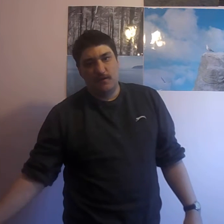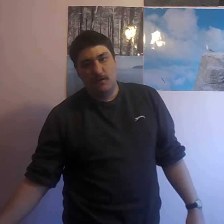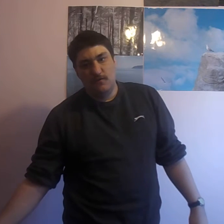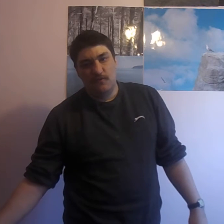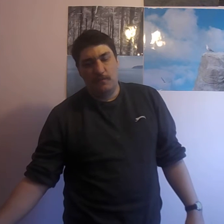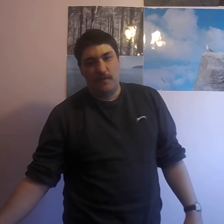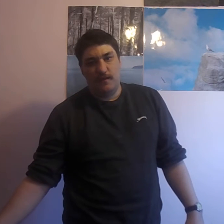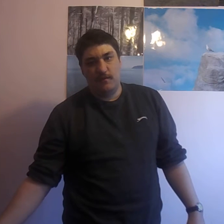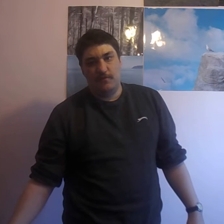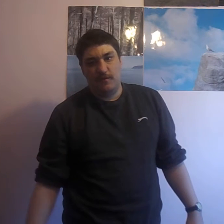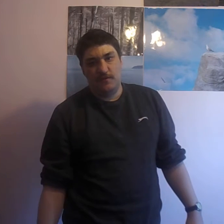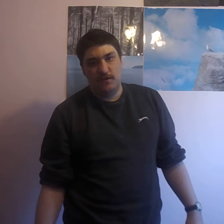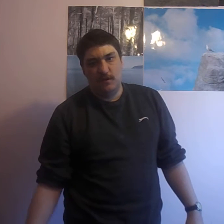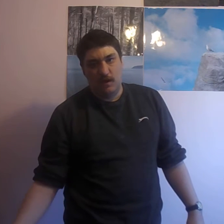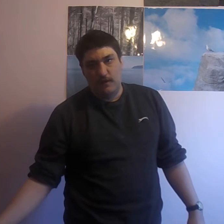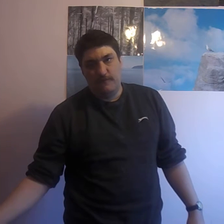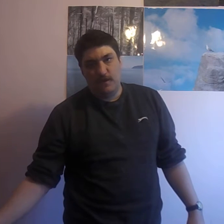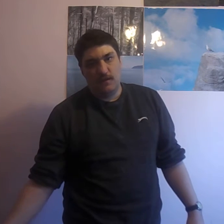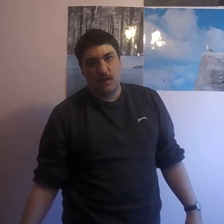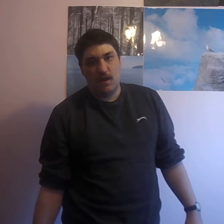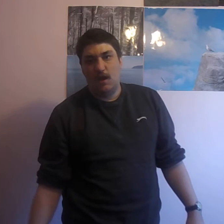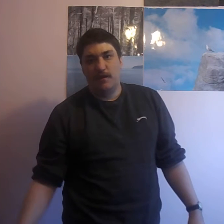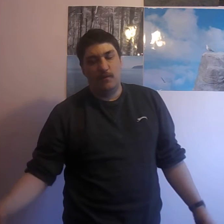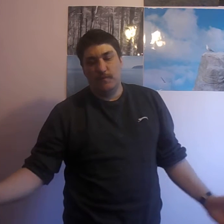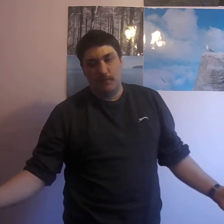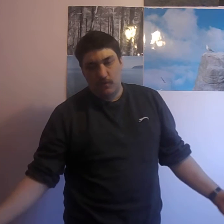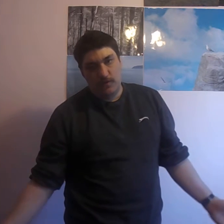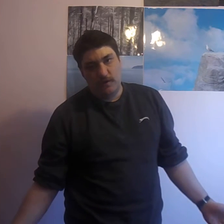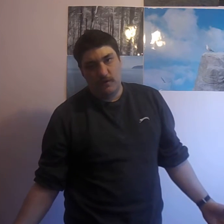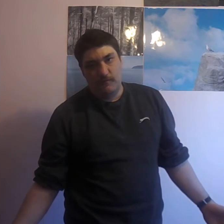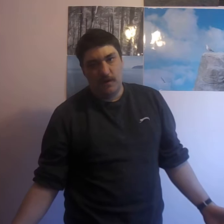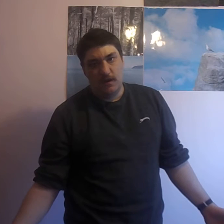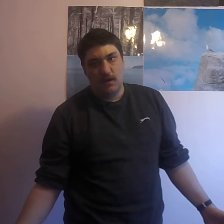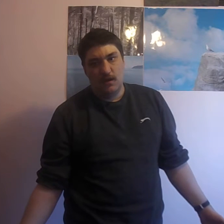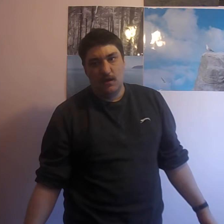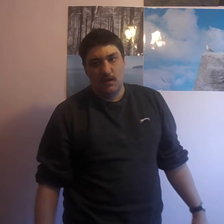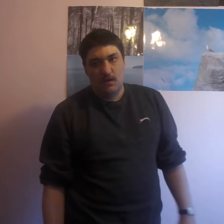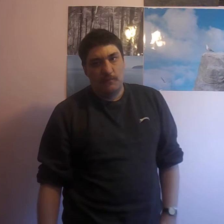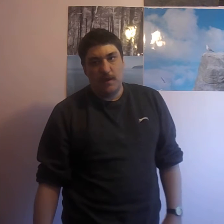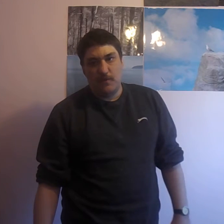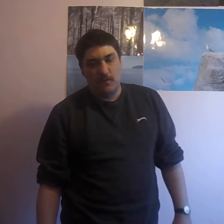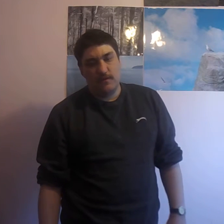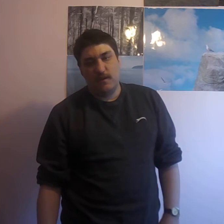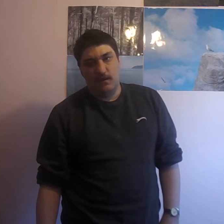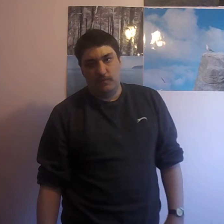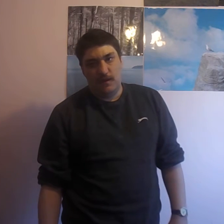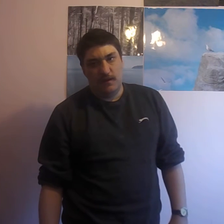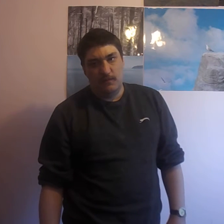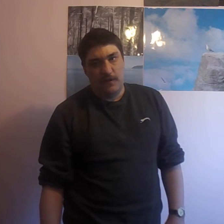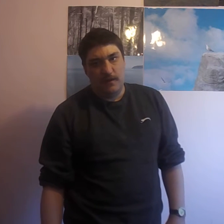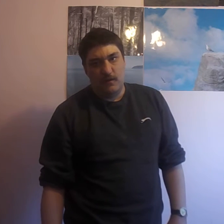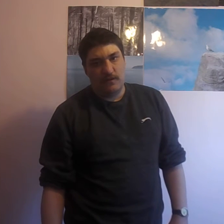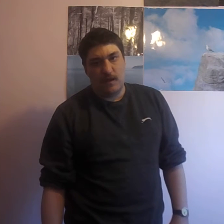drop their subscription live fees, and they would make more than enough money. People would still play, buy those games.